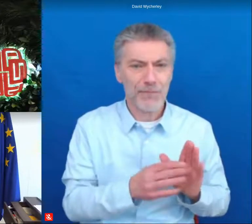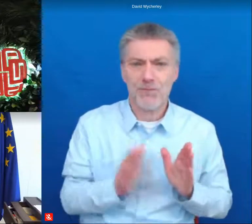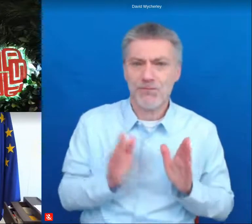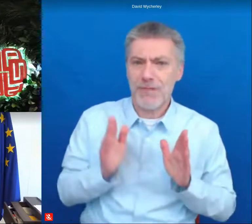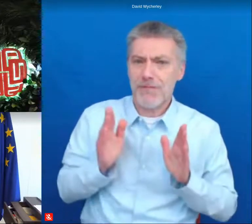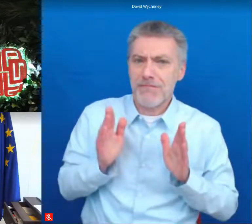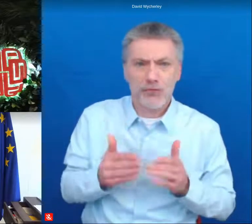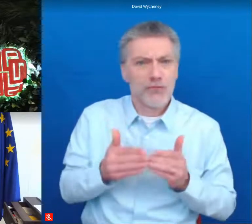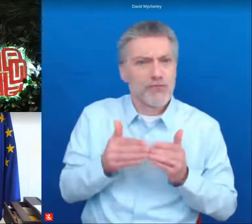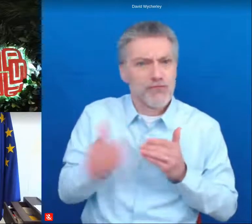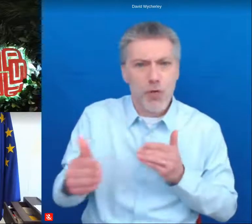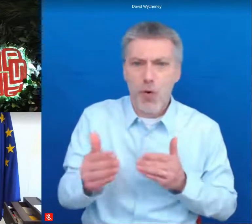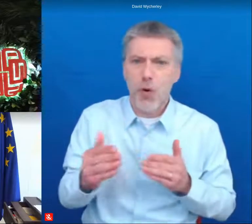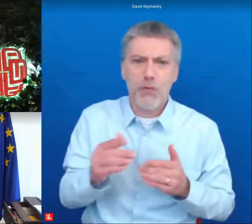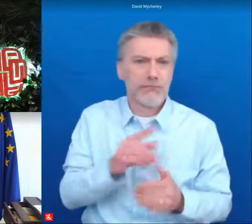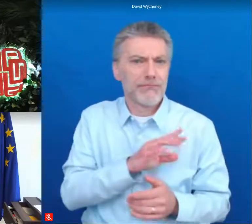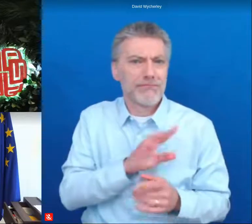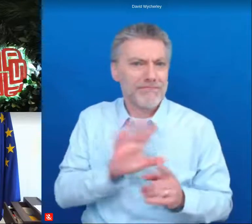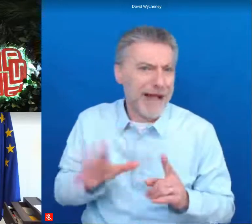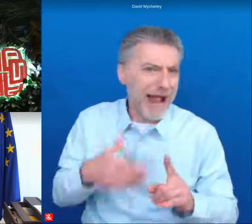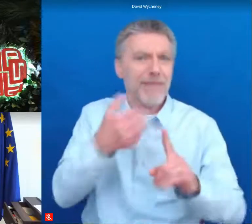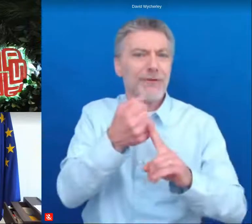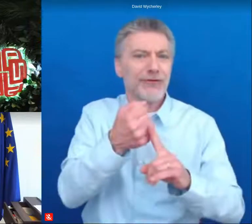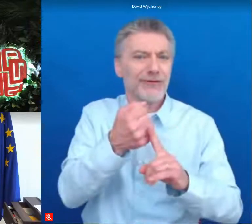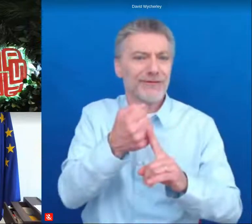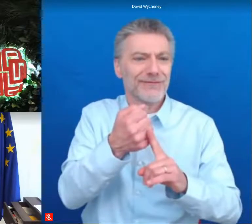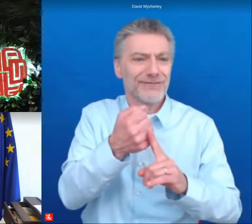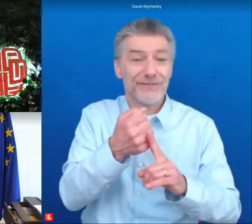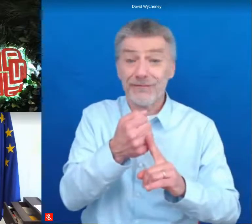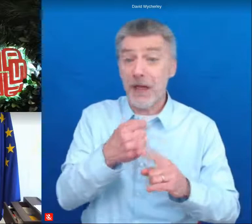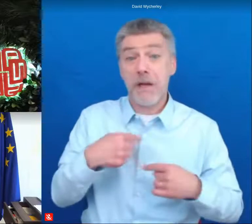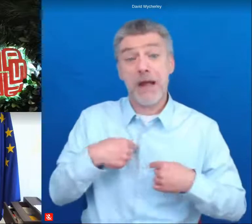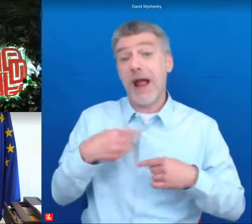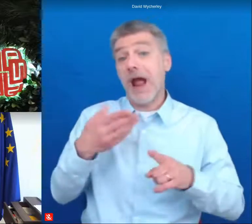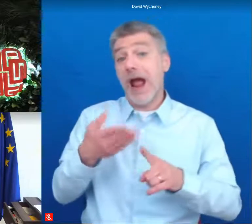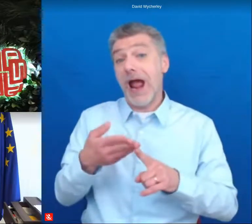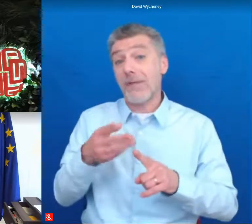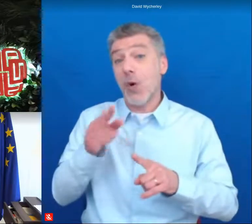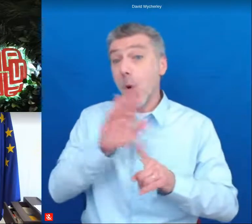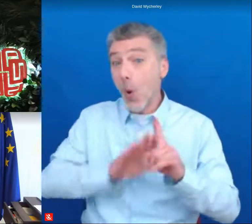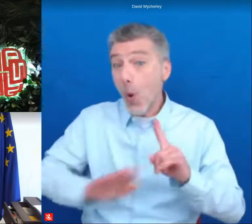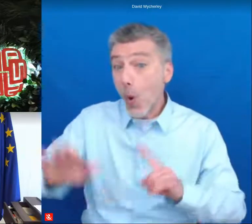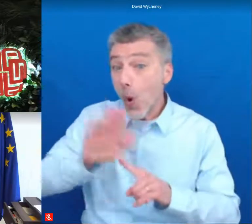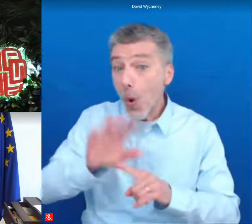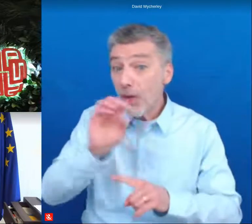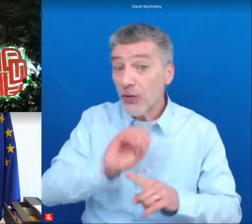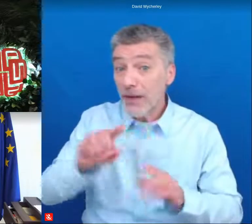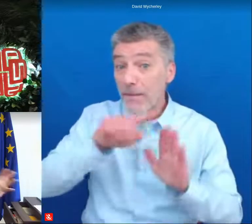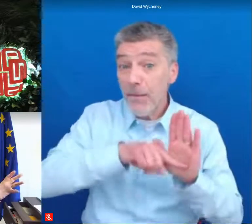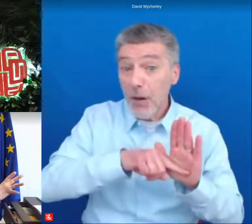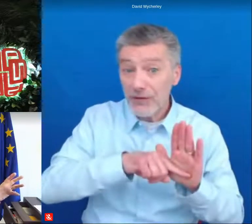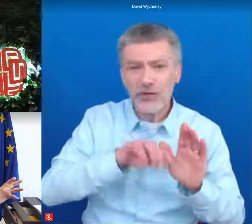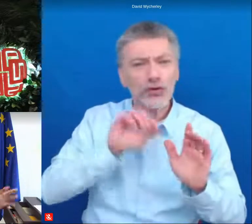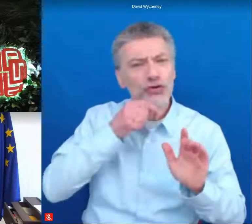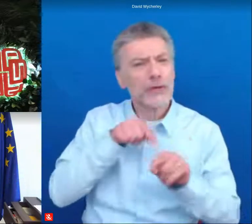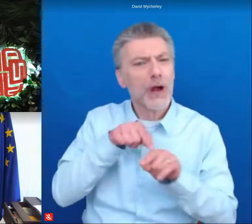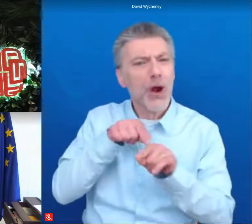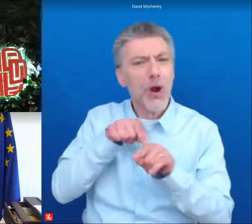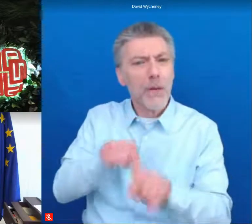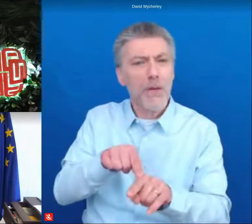more ambitious so my goal is that all european policies comply with what we could call